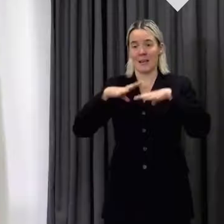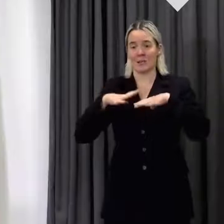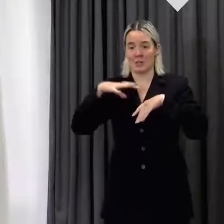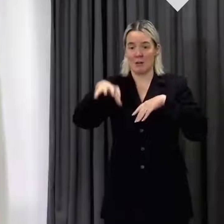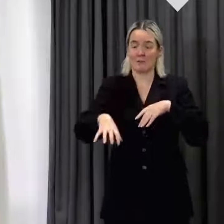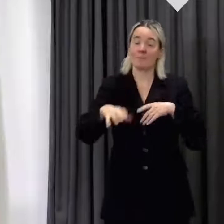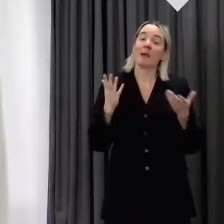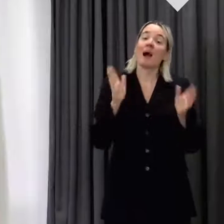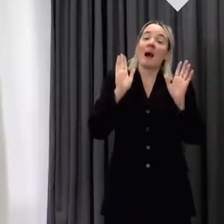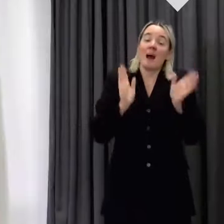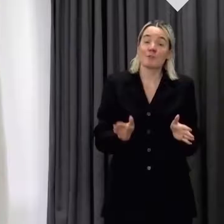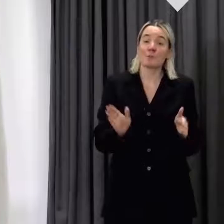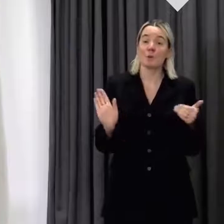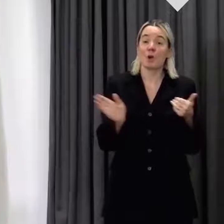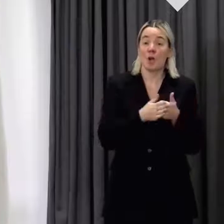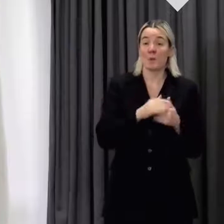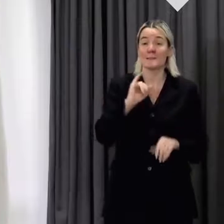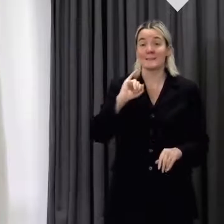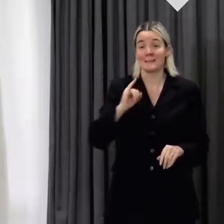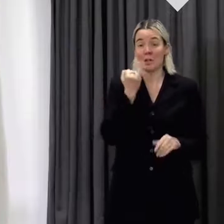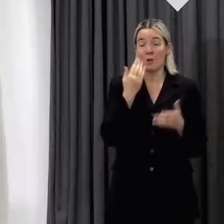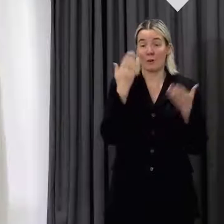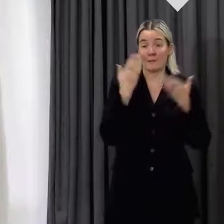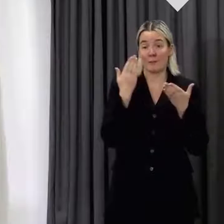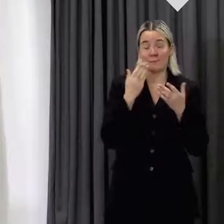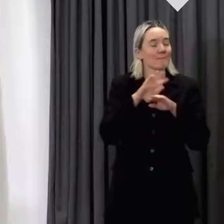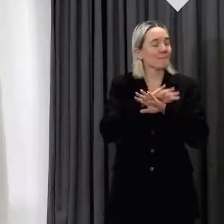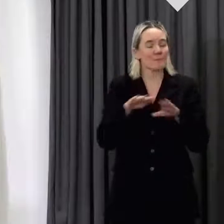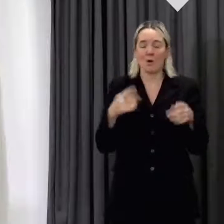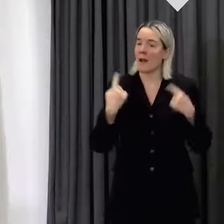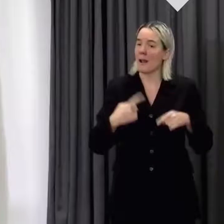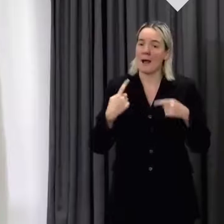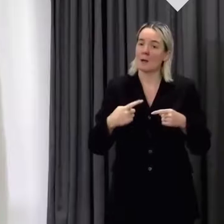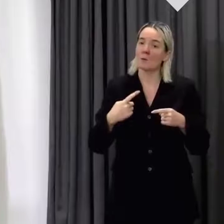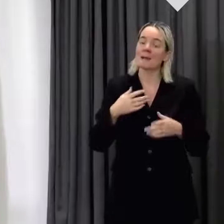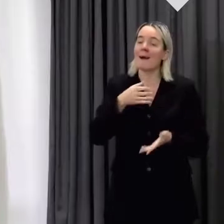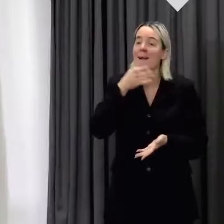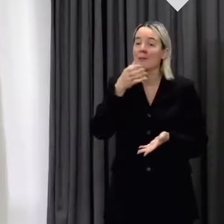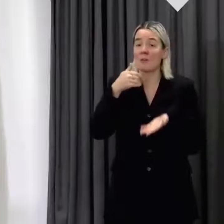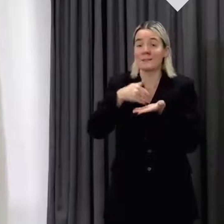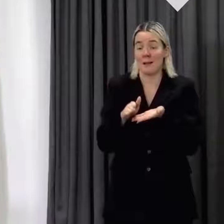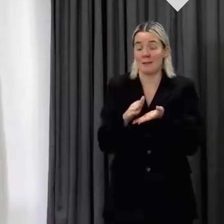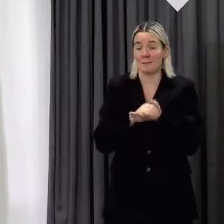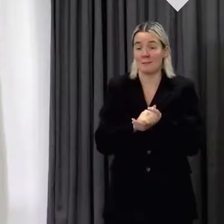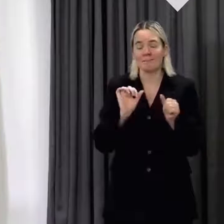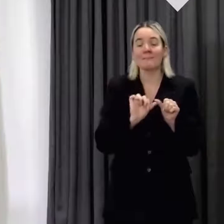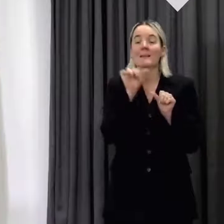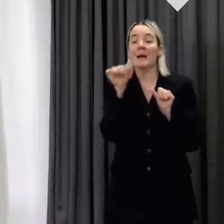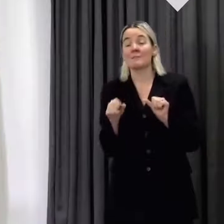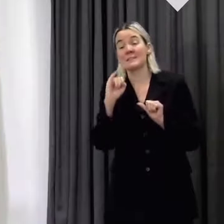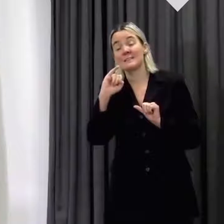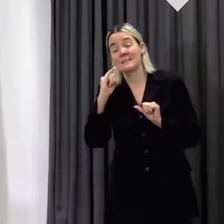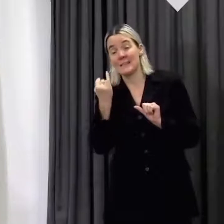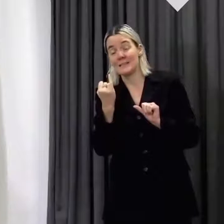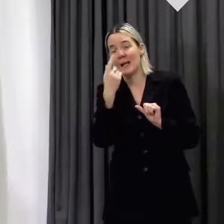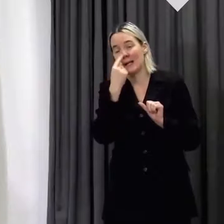6pm and will not be allowed to serve alcohol. After 6 o'clock, they will be able to provide